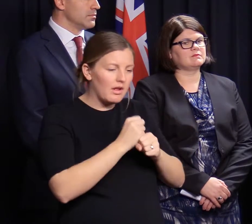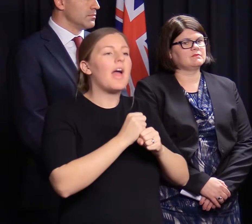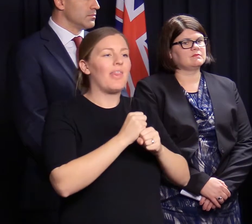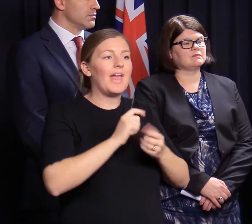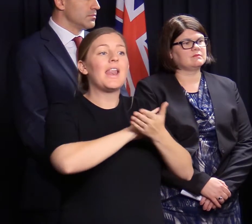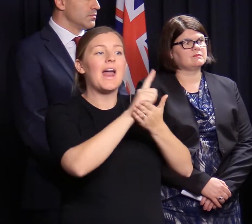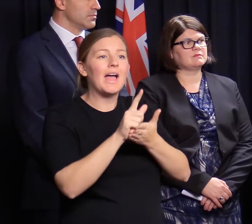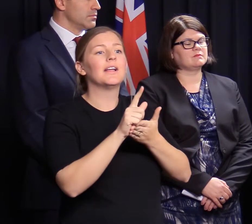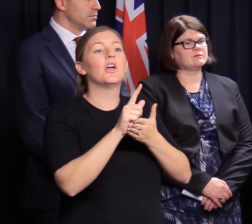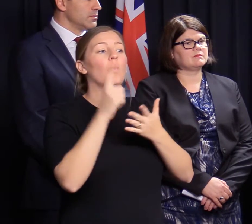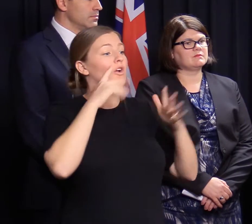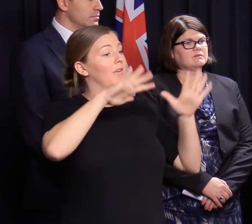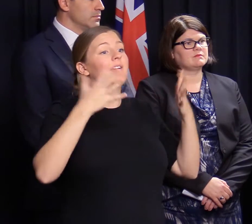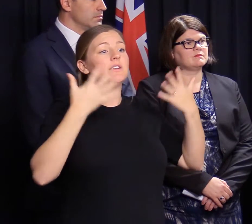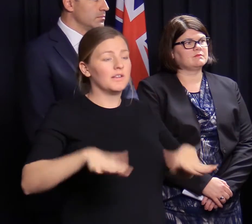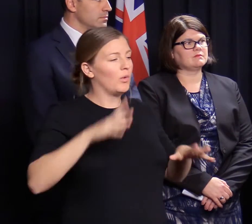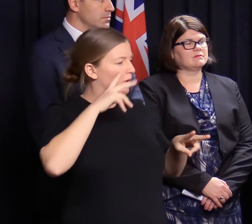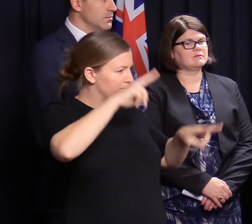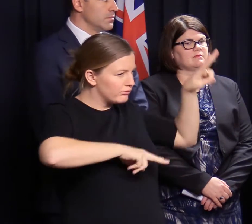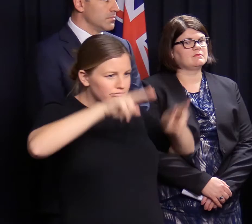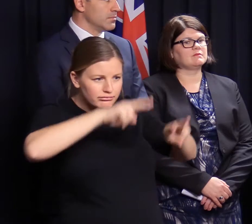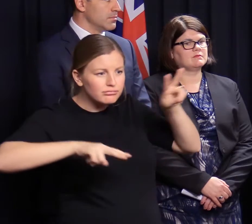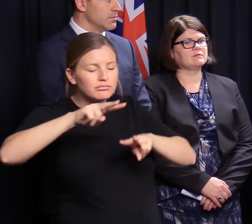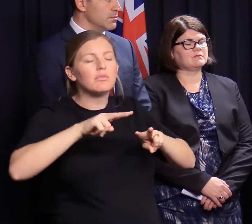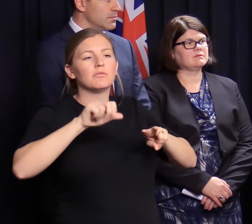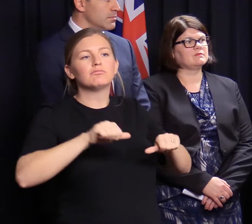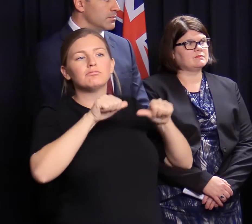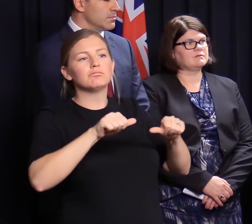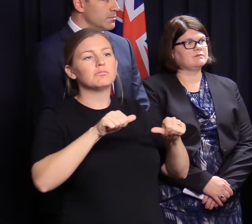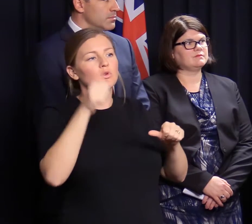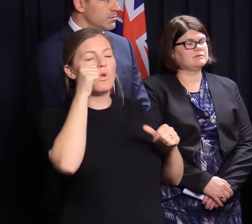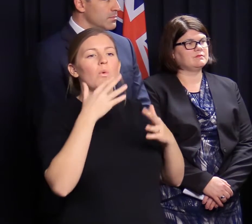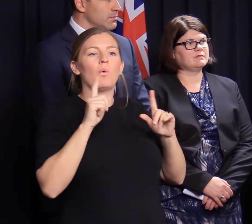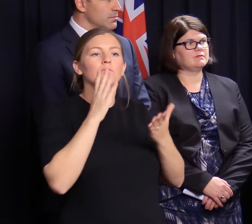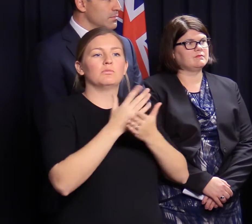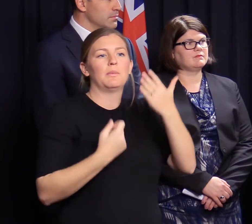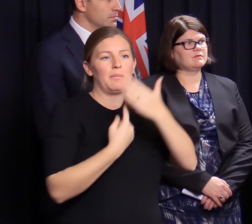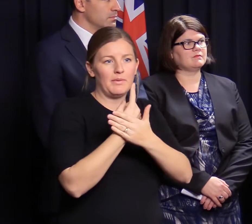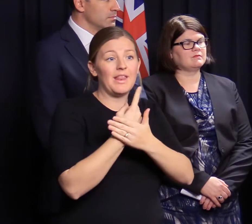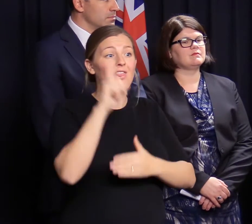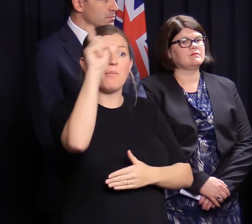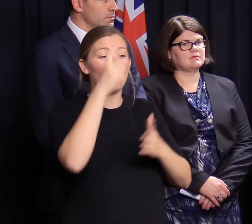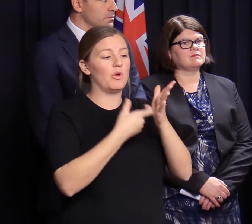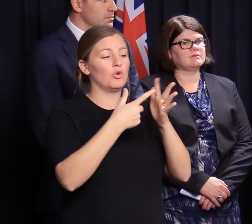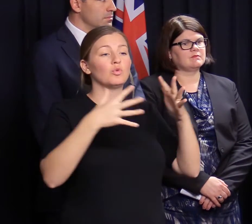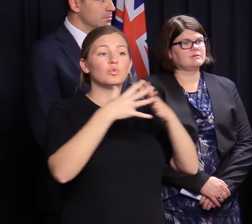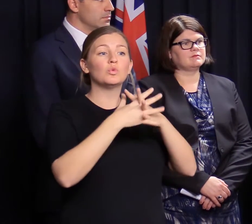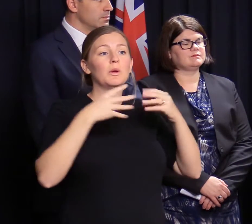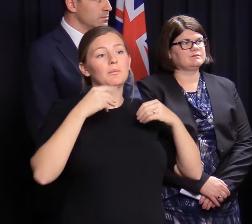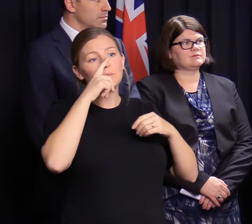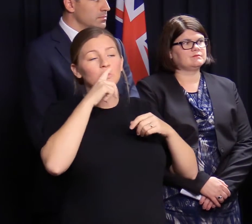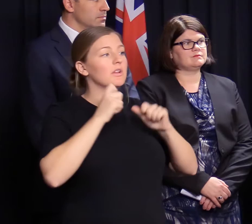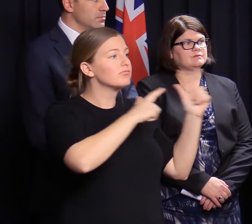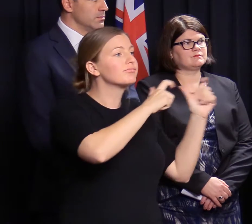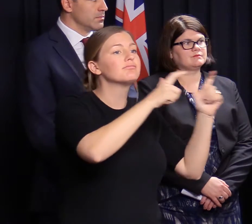assessment following the, I guess, the height of the event. And indeed we've got crews out now just trying to reconfirm the damage. We